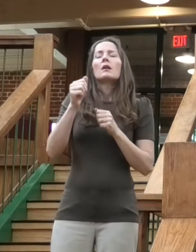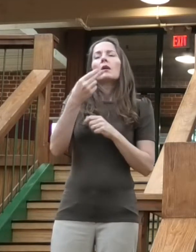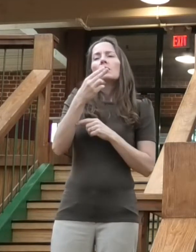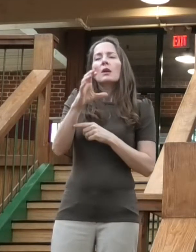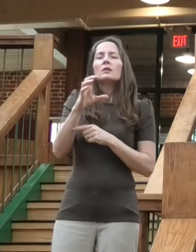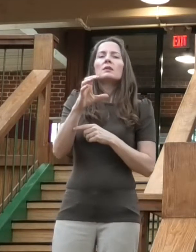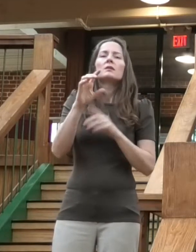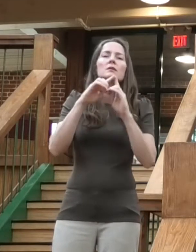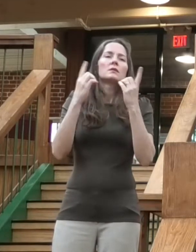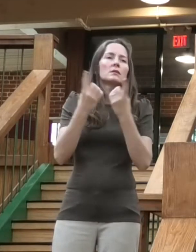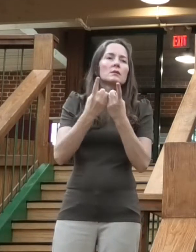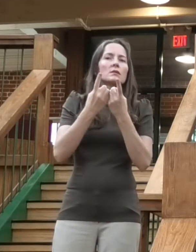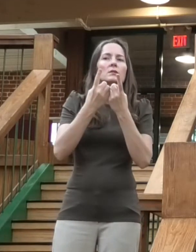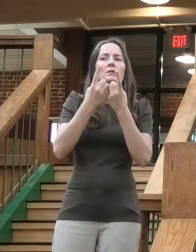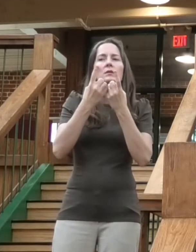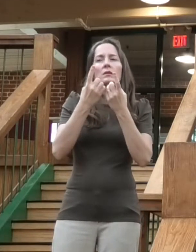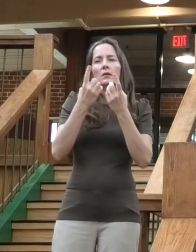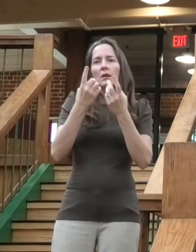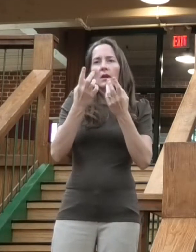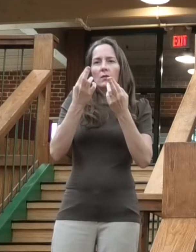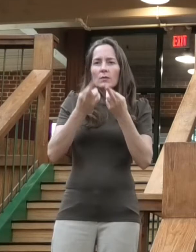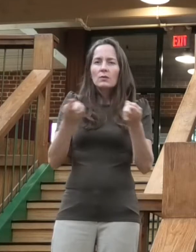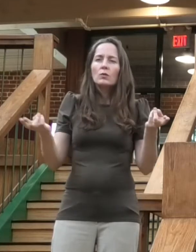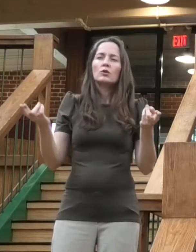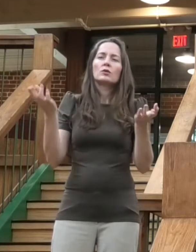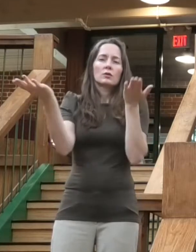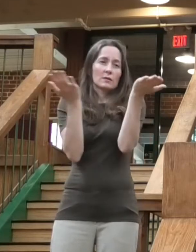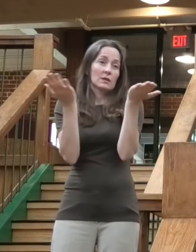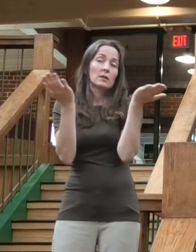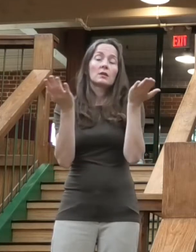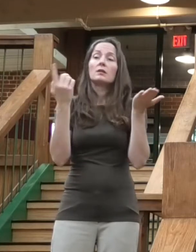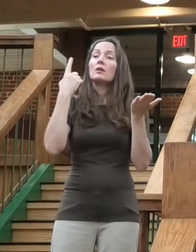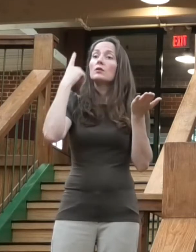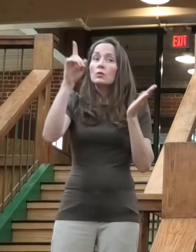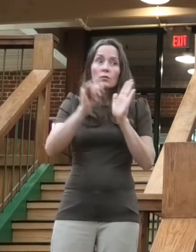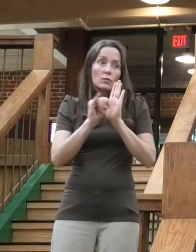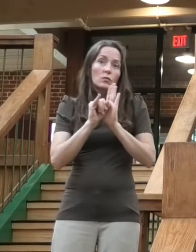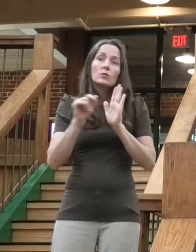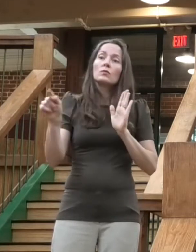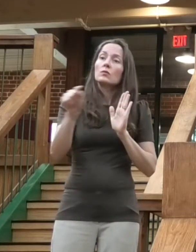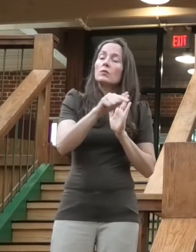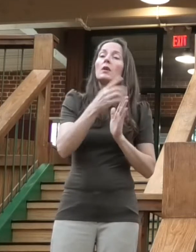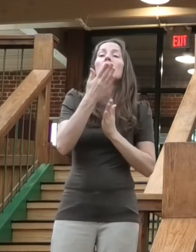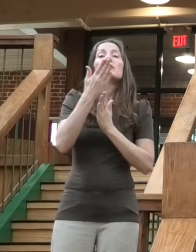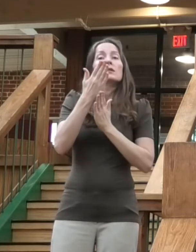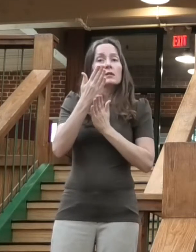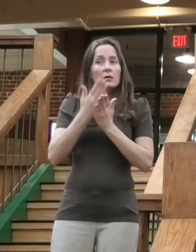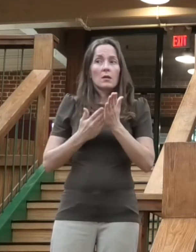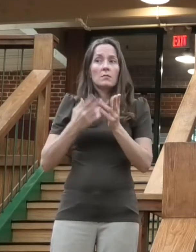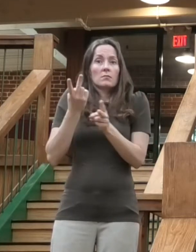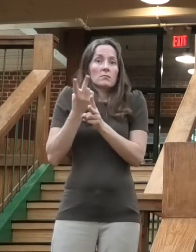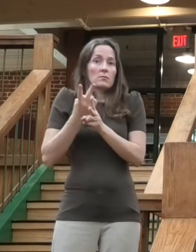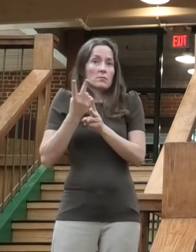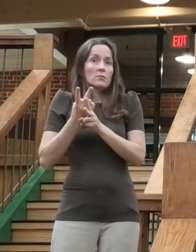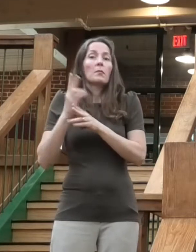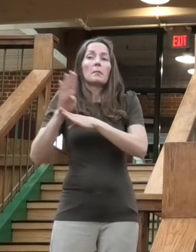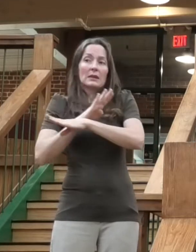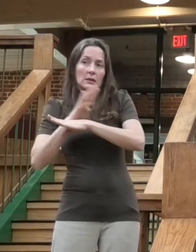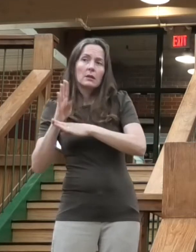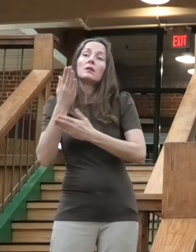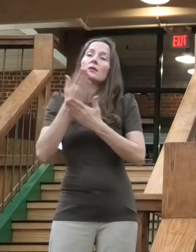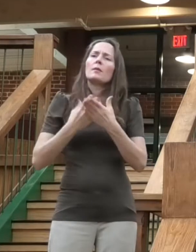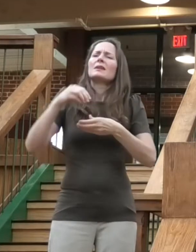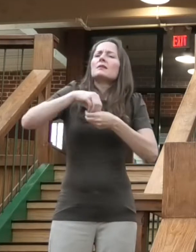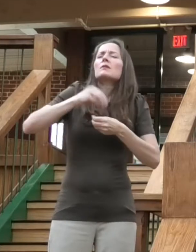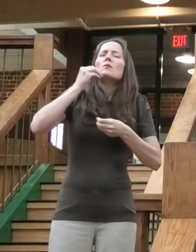400 certified in-home and center-based child care providers in our county to apply for